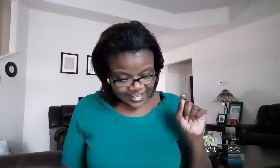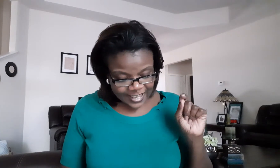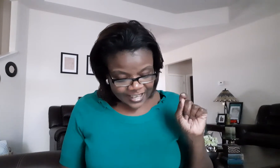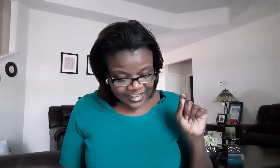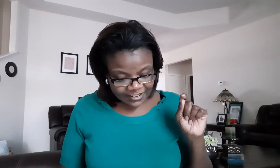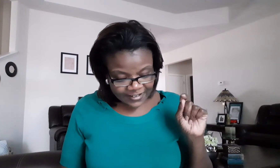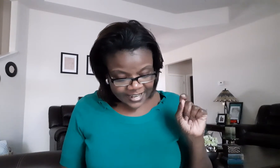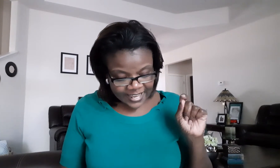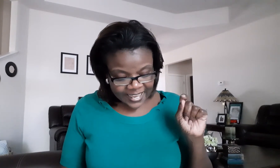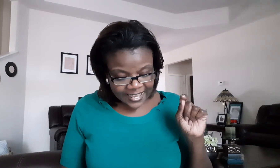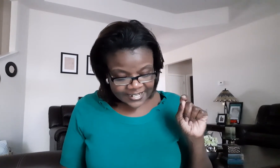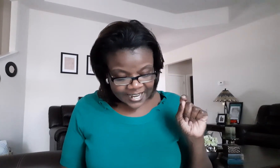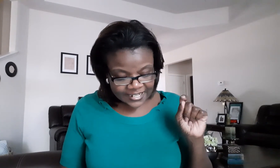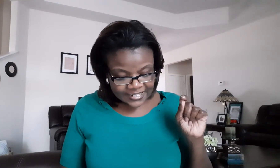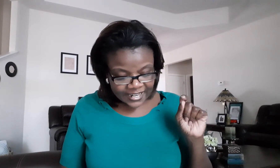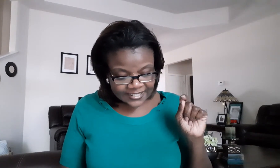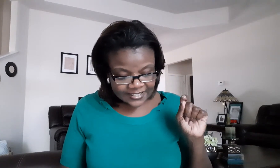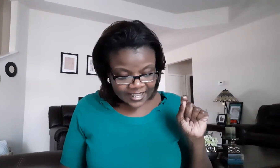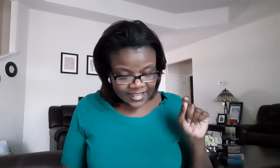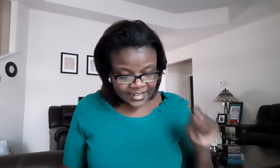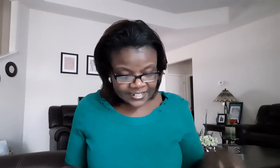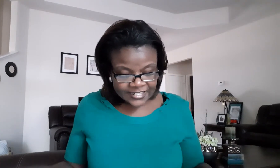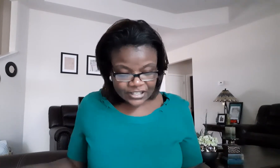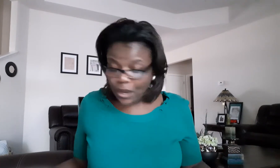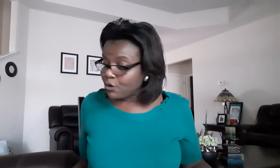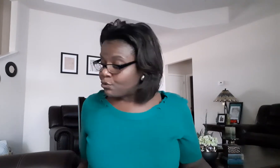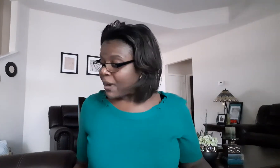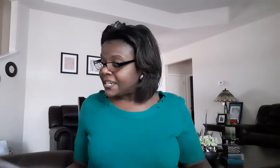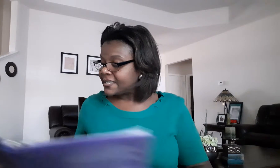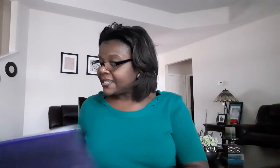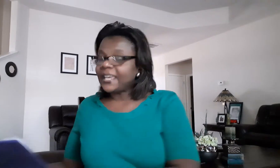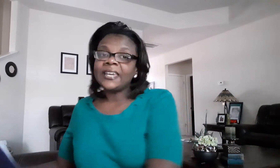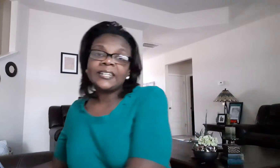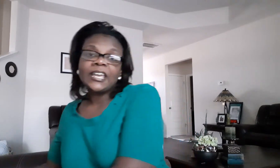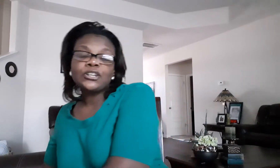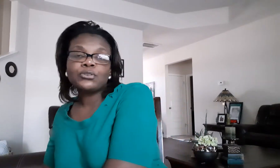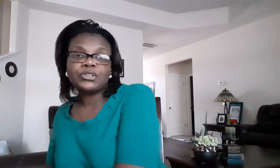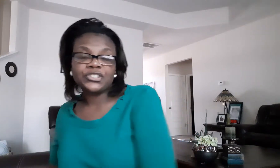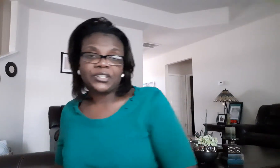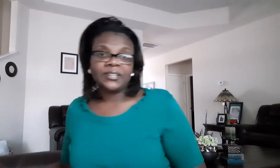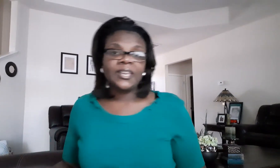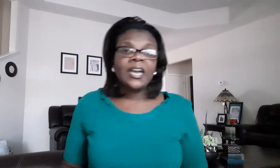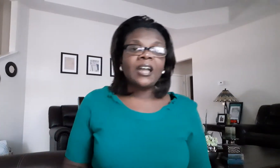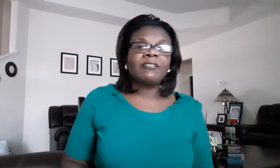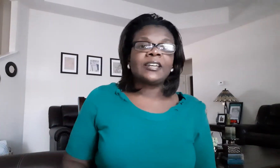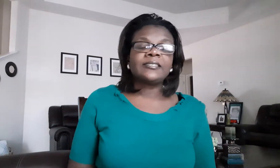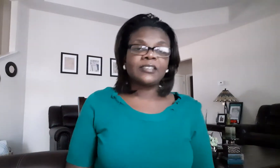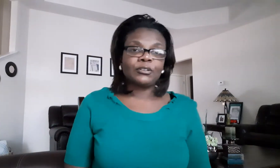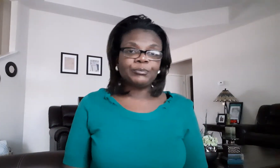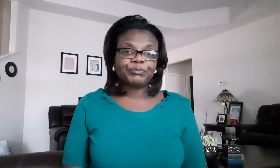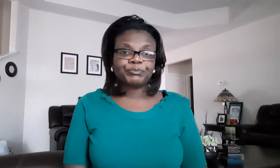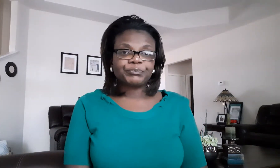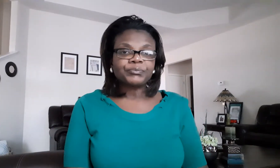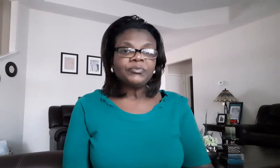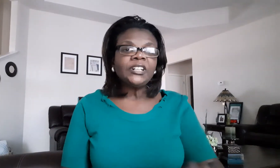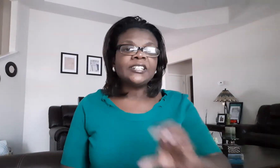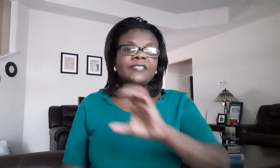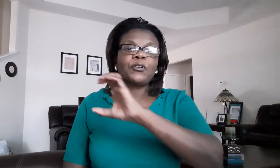all right all and next sign is christ and christian all right so you for